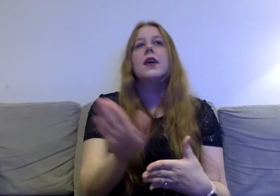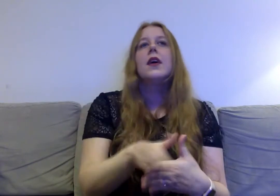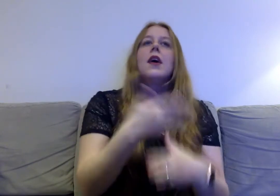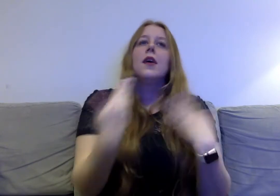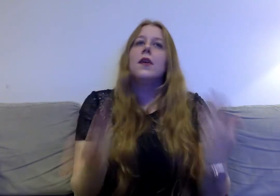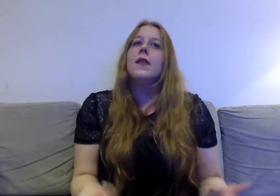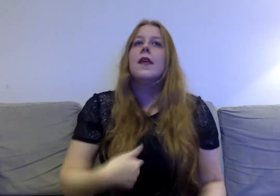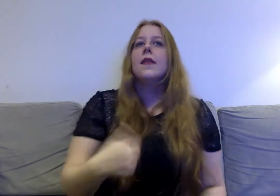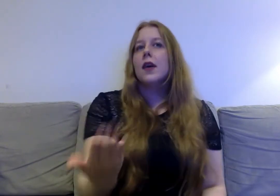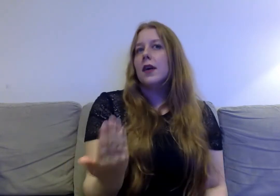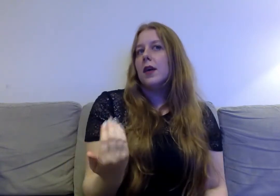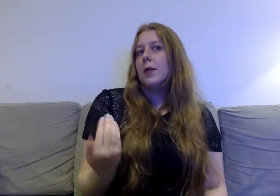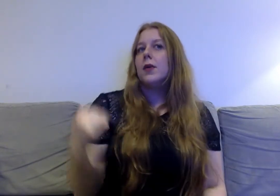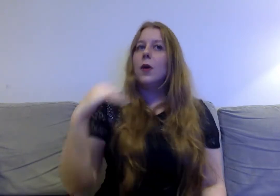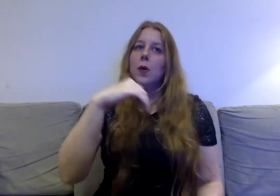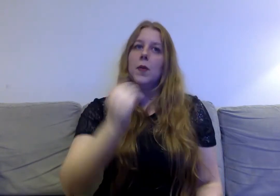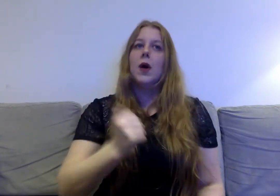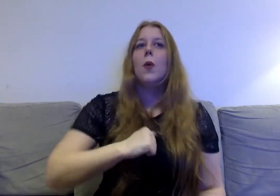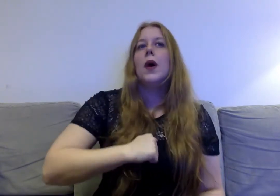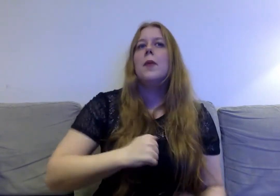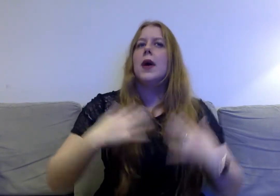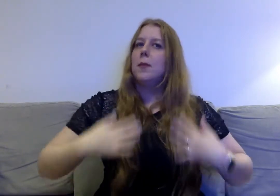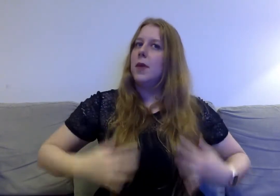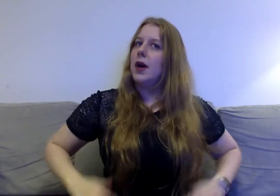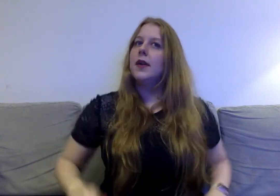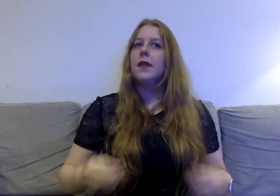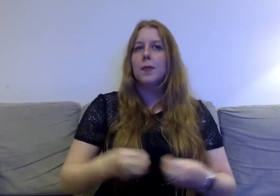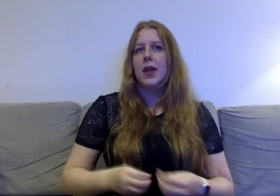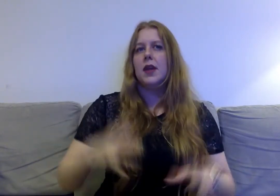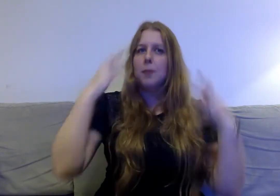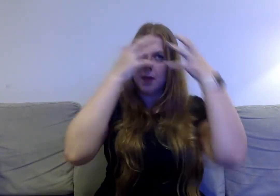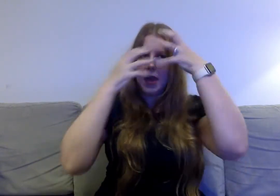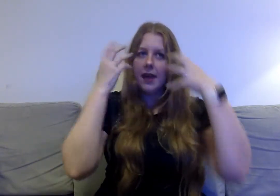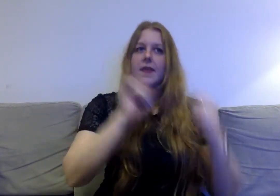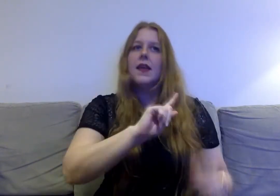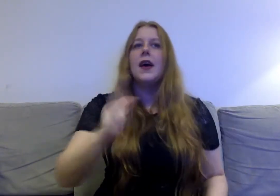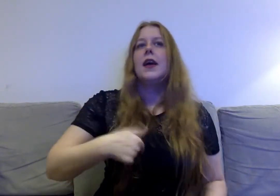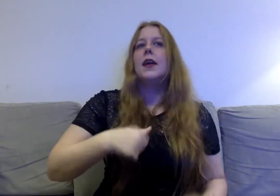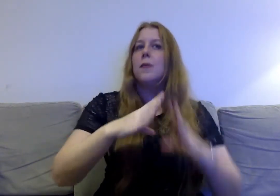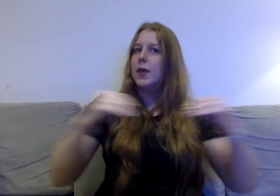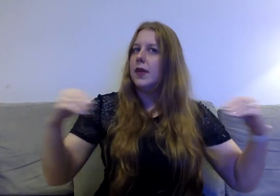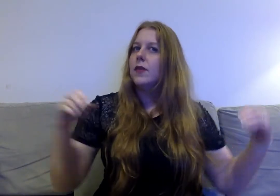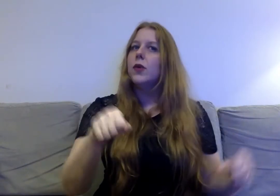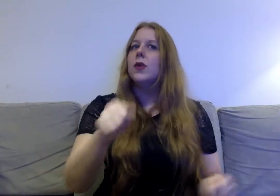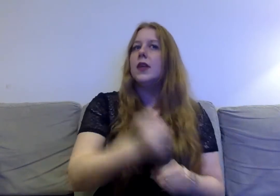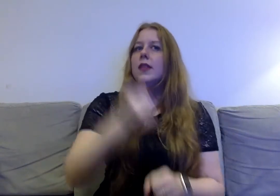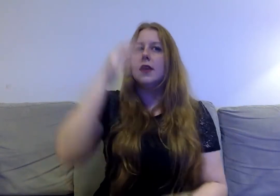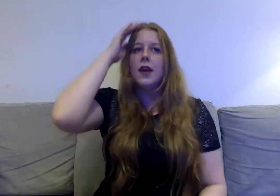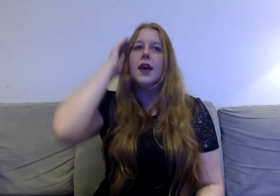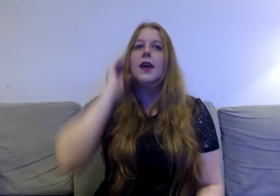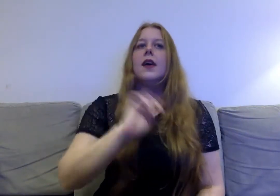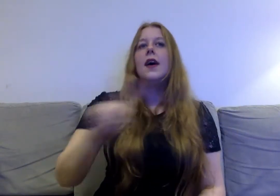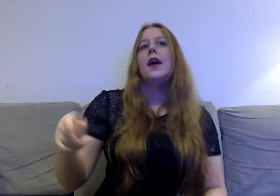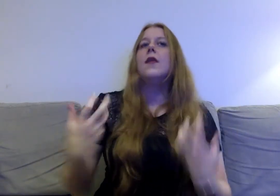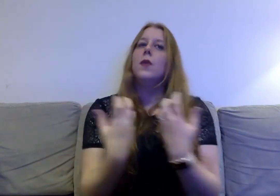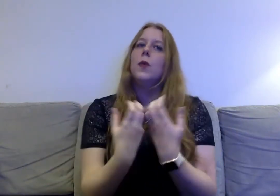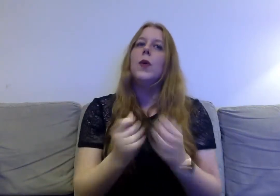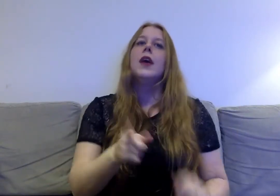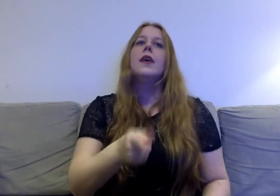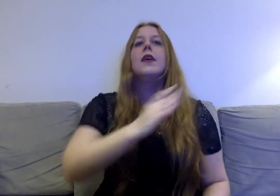Cause since I've come home, well my body's been a mess And I miss your ginger hair and the way you